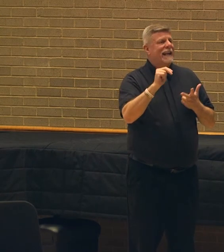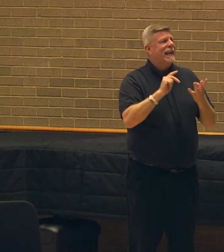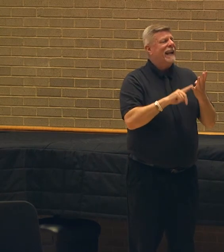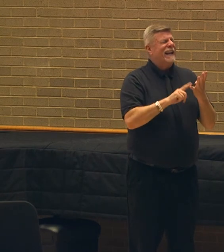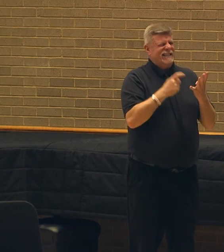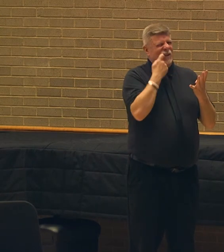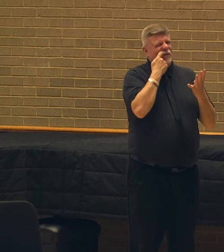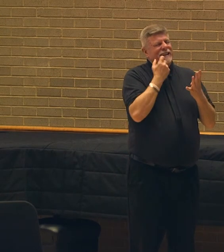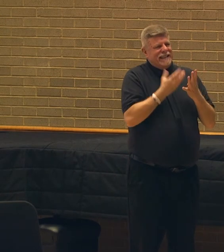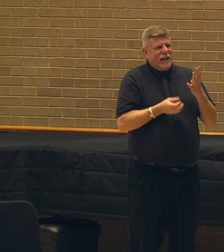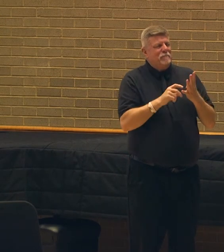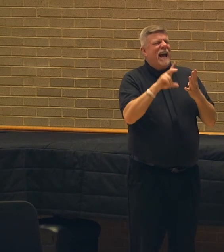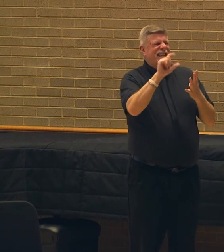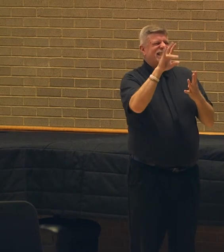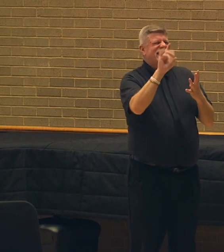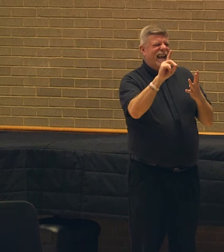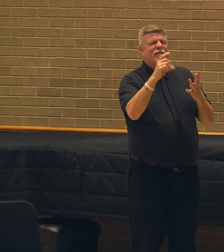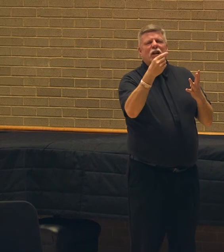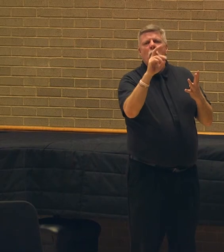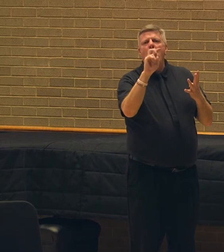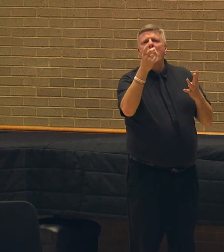recently passed David Gordon,